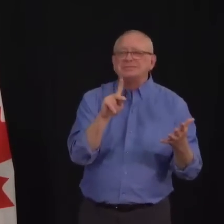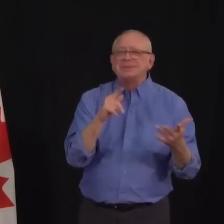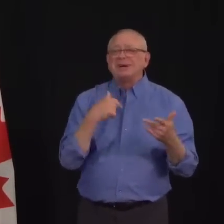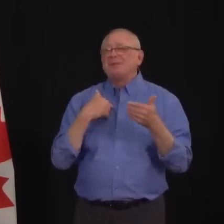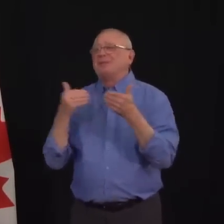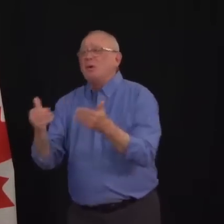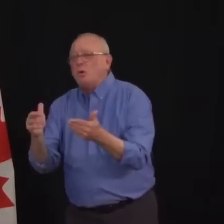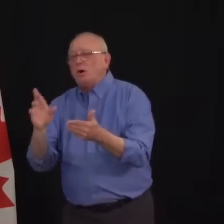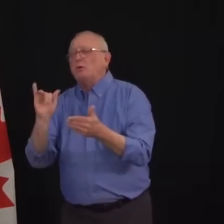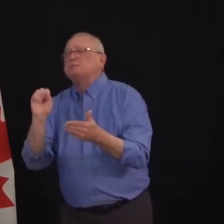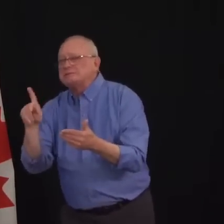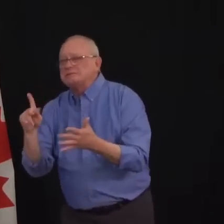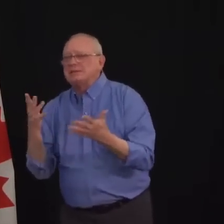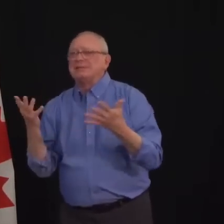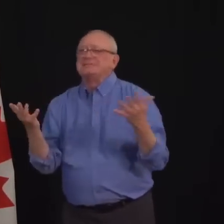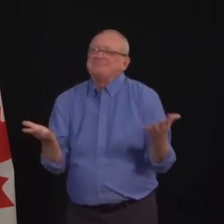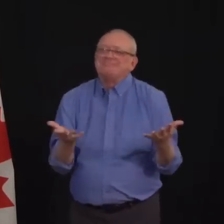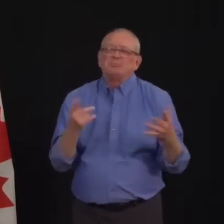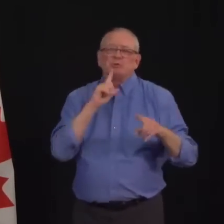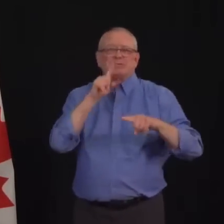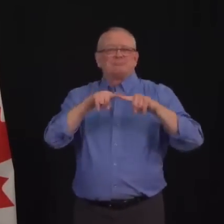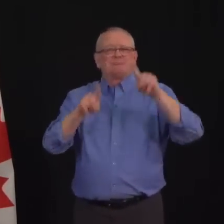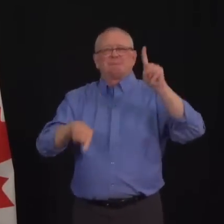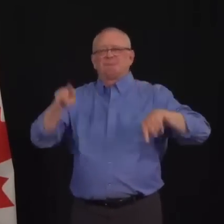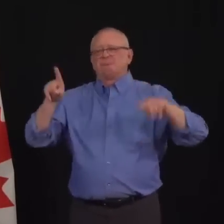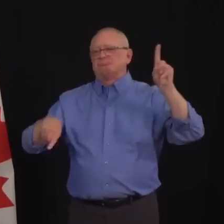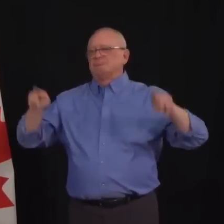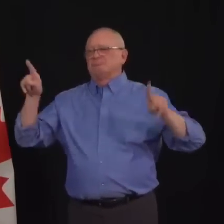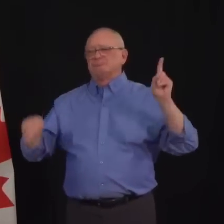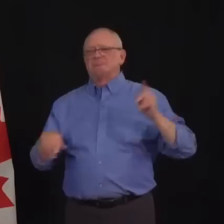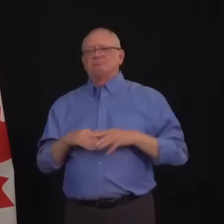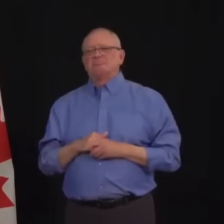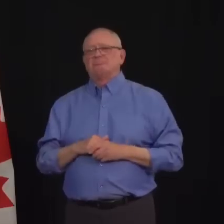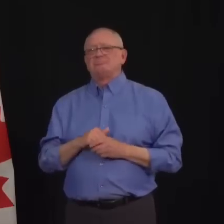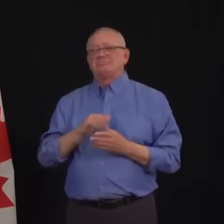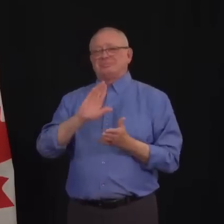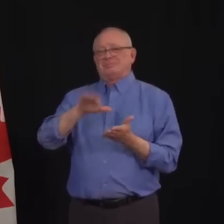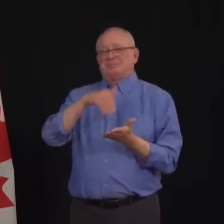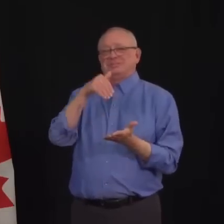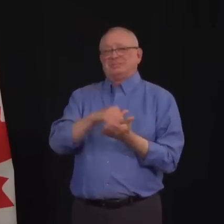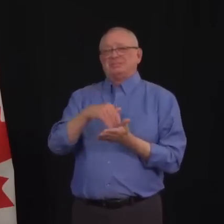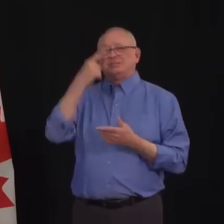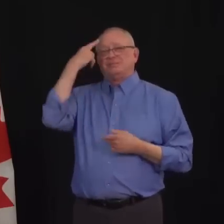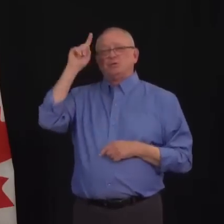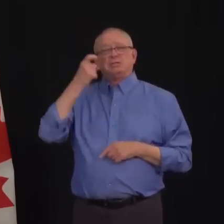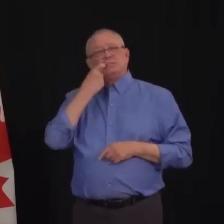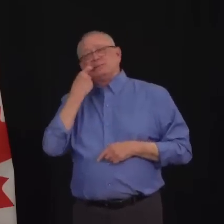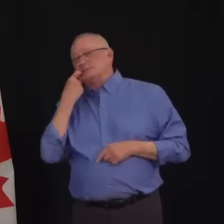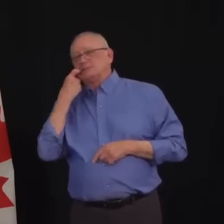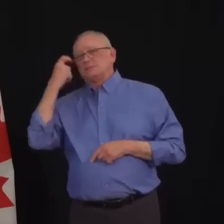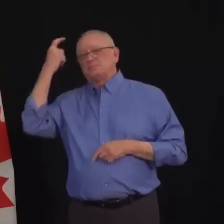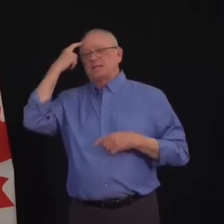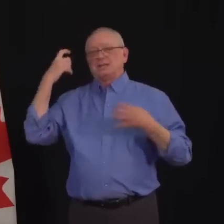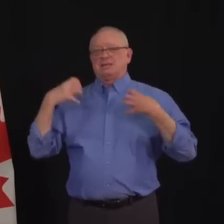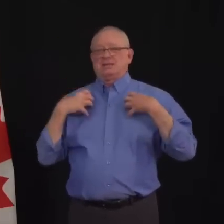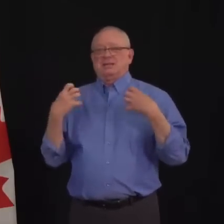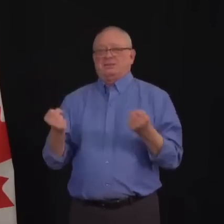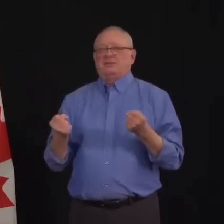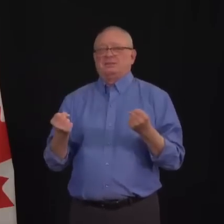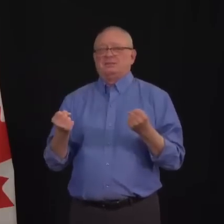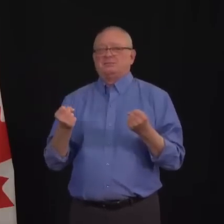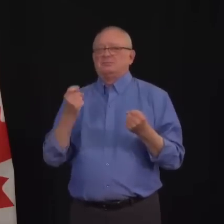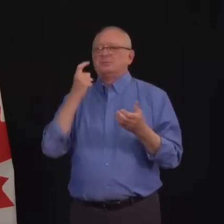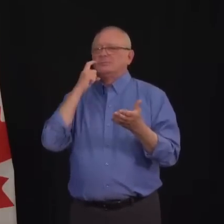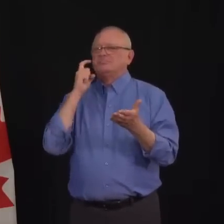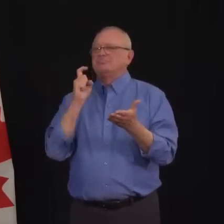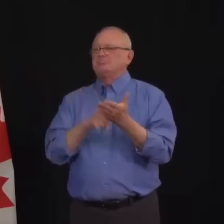by the Centre for Addiction and Mental Health indicate the pandemic has had a significant impact on the mental health of Canadians.